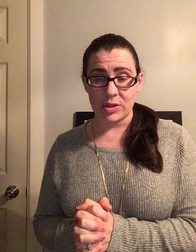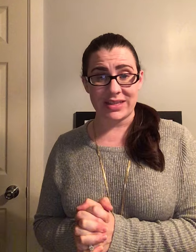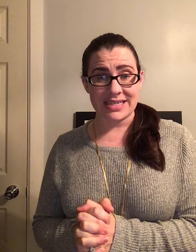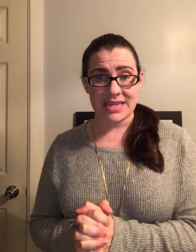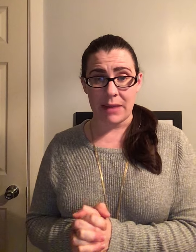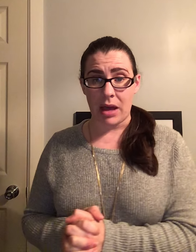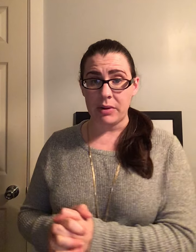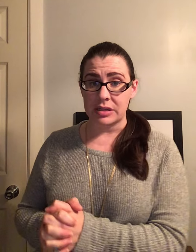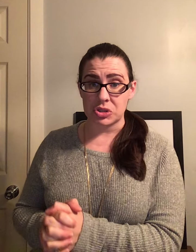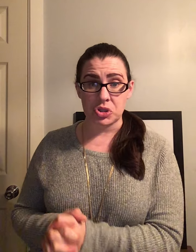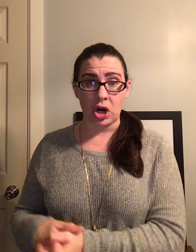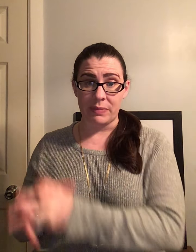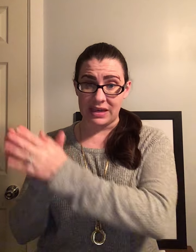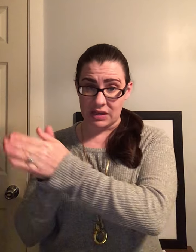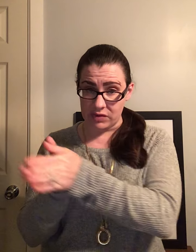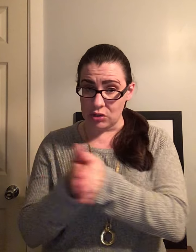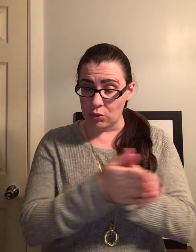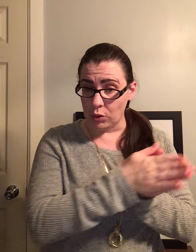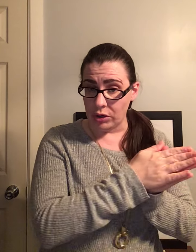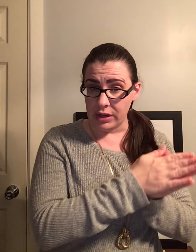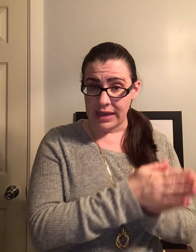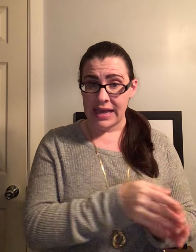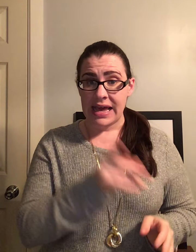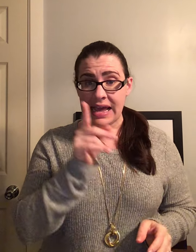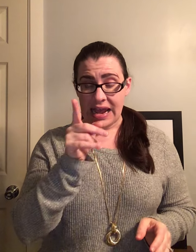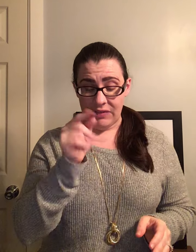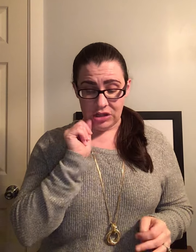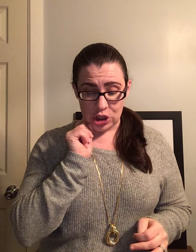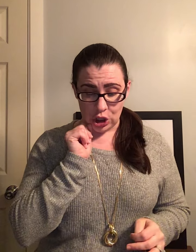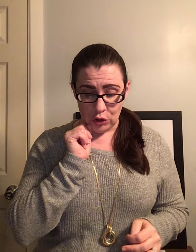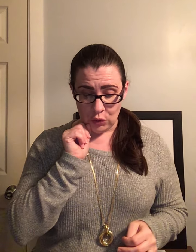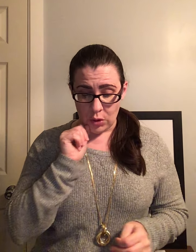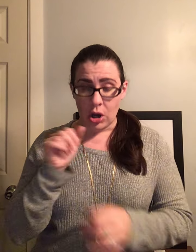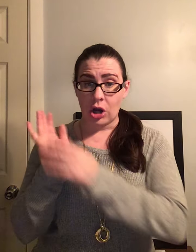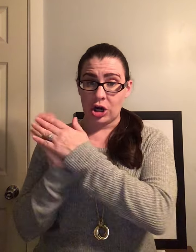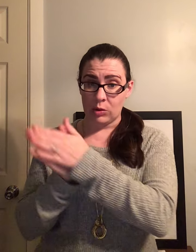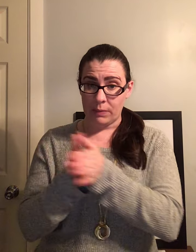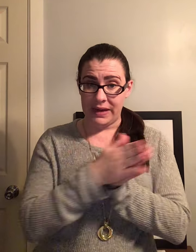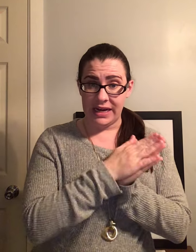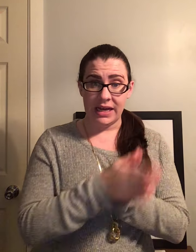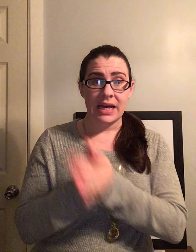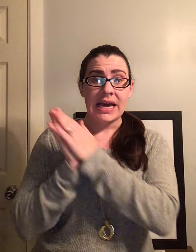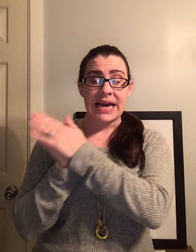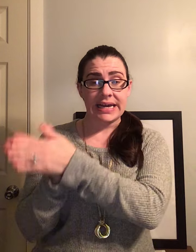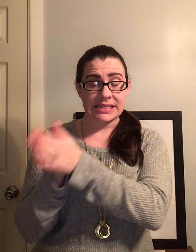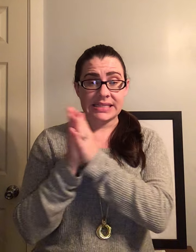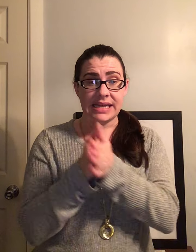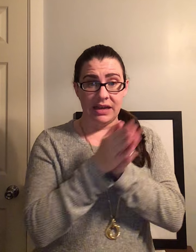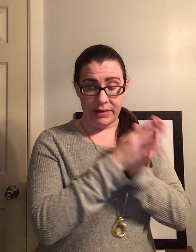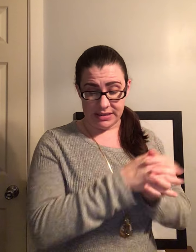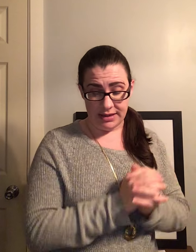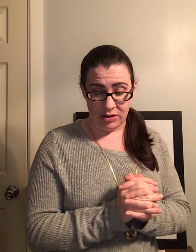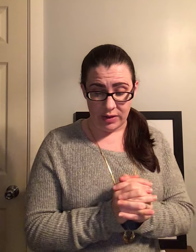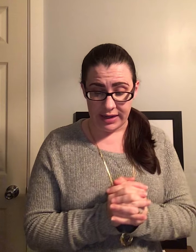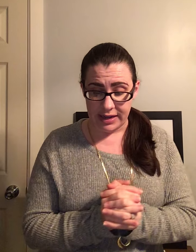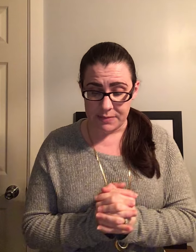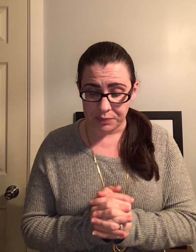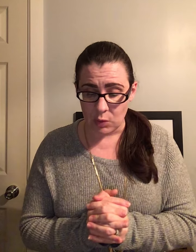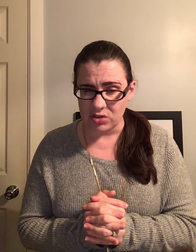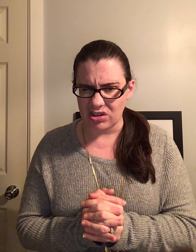So this time I'm going to start by giving you the word and then you are going to repeat it and segment it. Okay, we'll do the